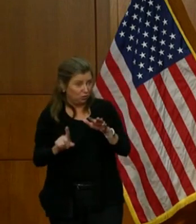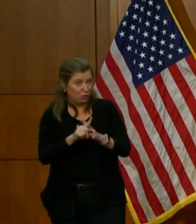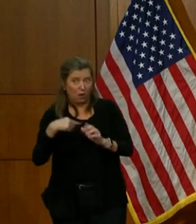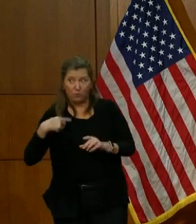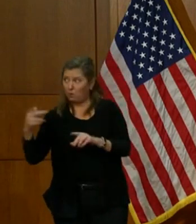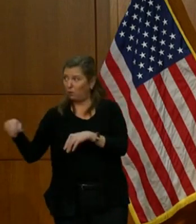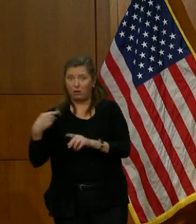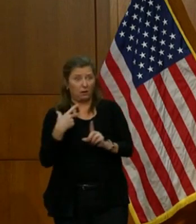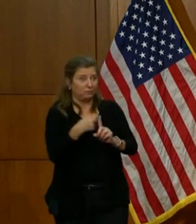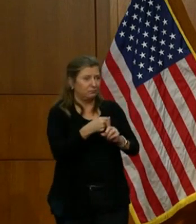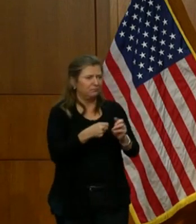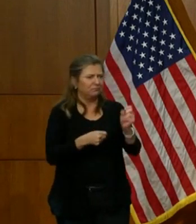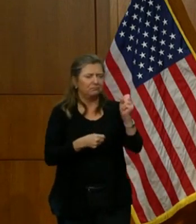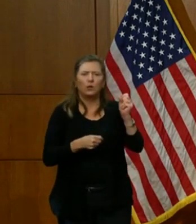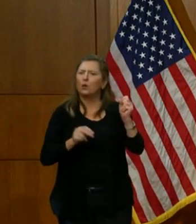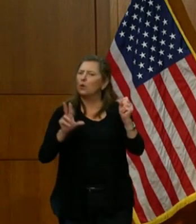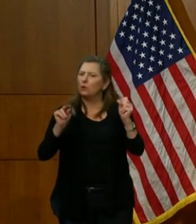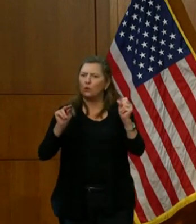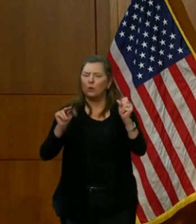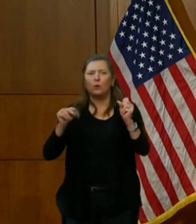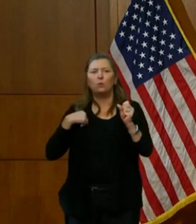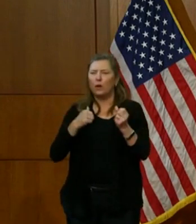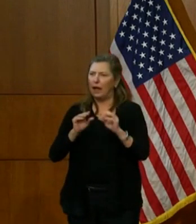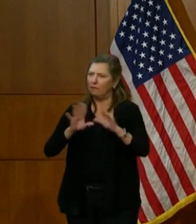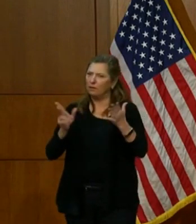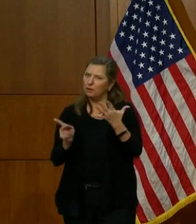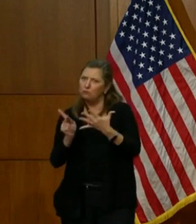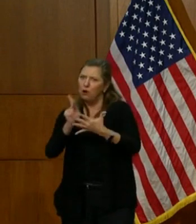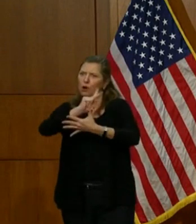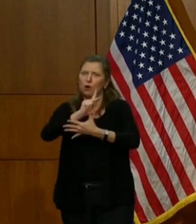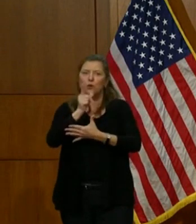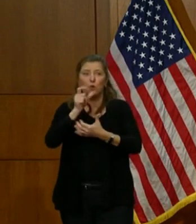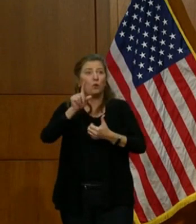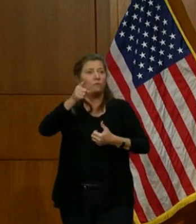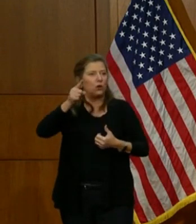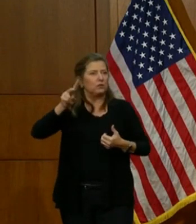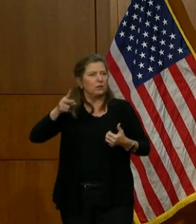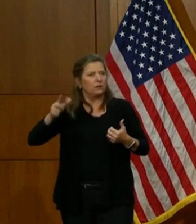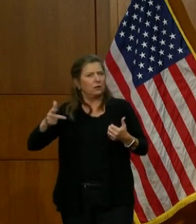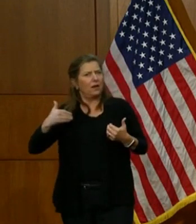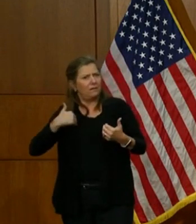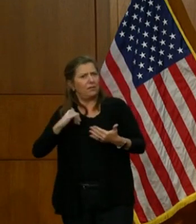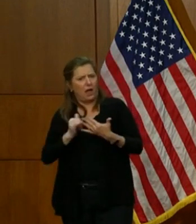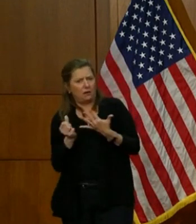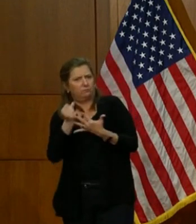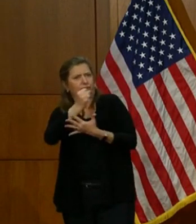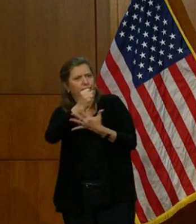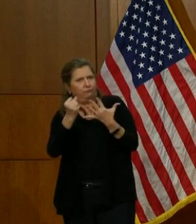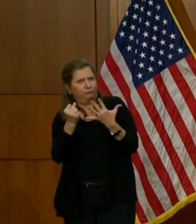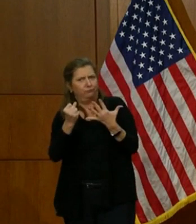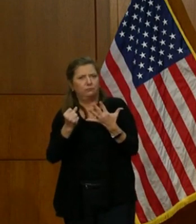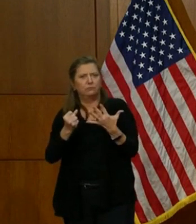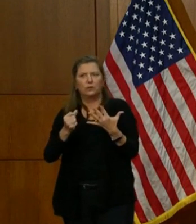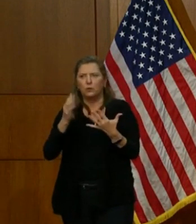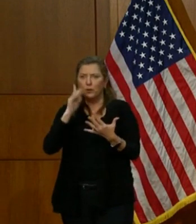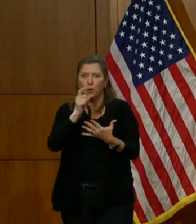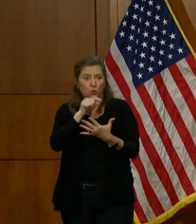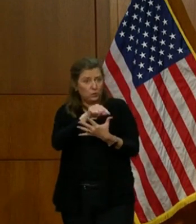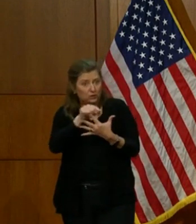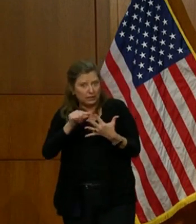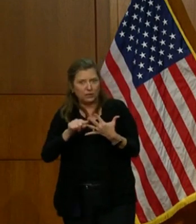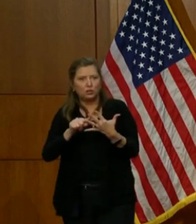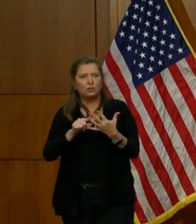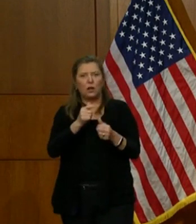up. There's a clear prioritization of who should get shots first and who should get them in what order.